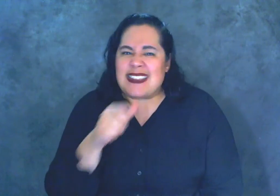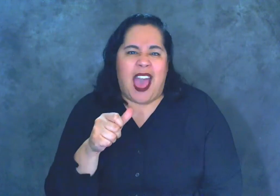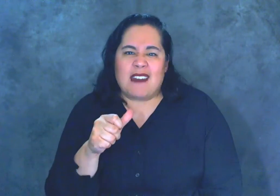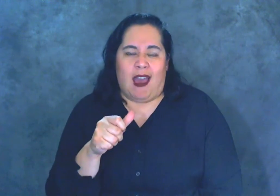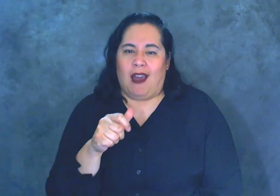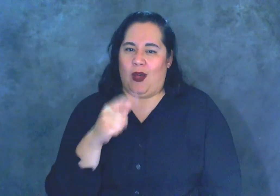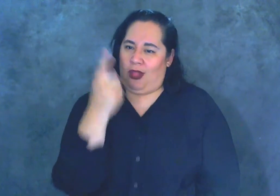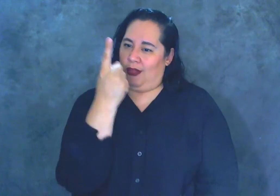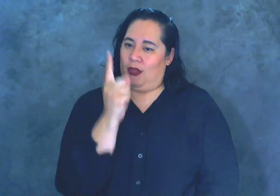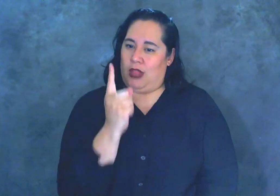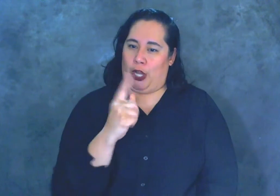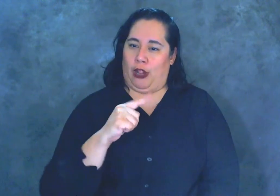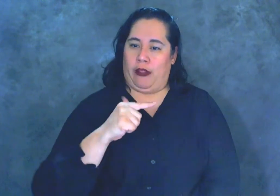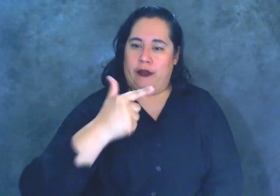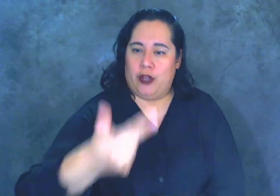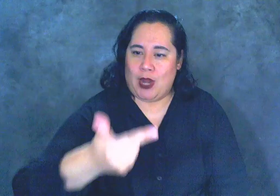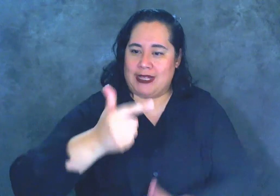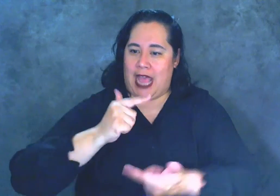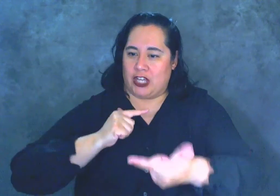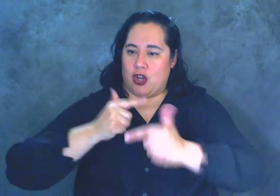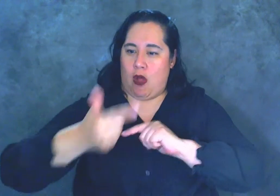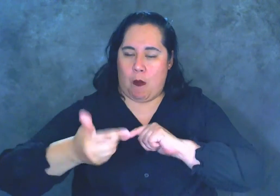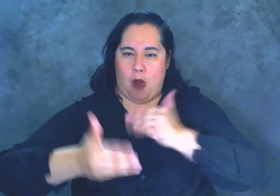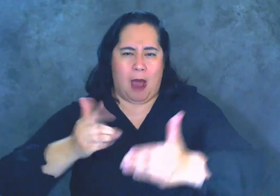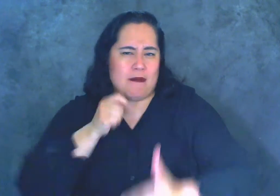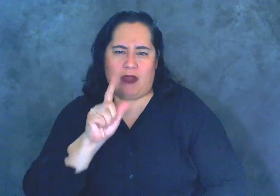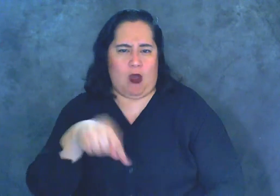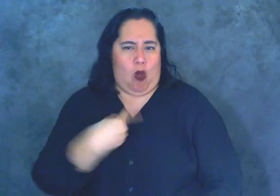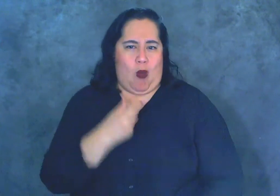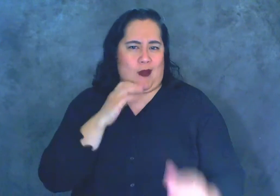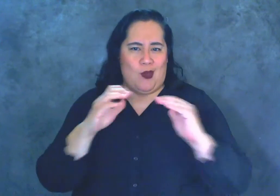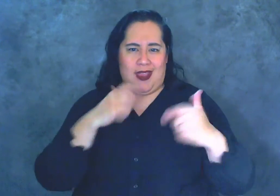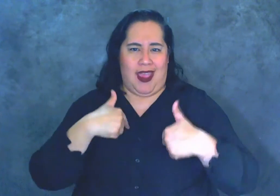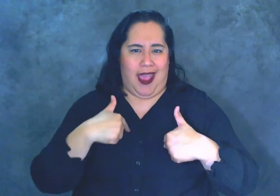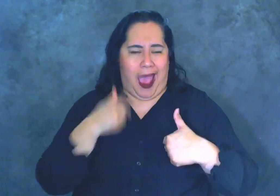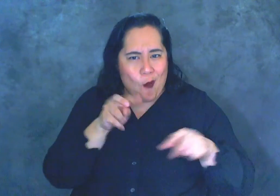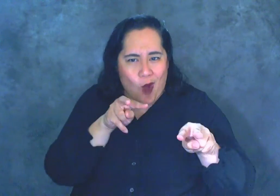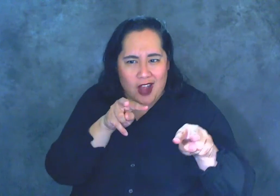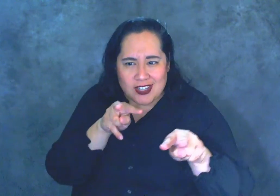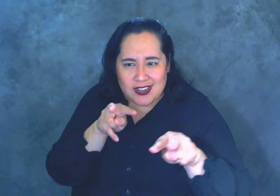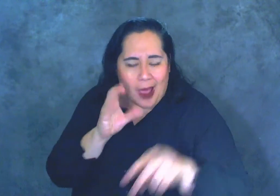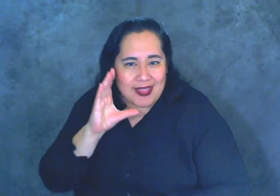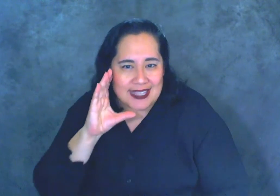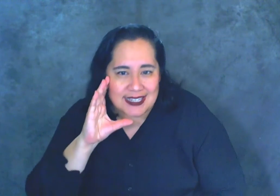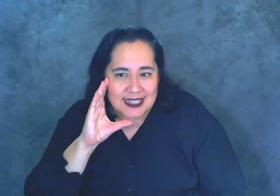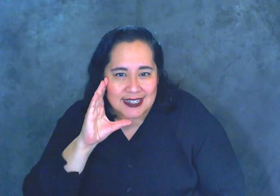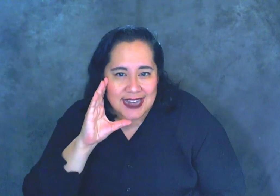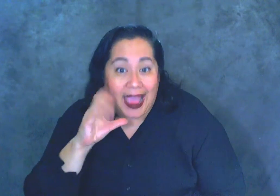transactional process. I'm not the only one communicating. I'm watching and I'm listening. I can see